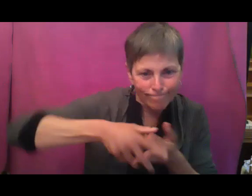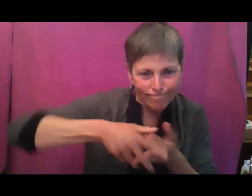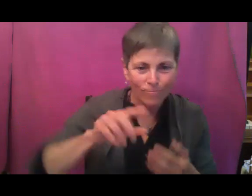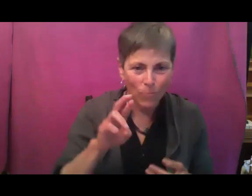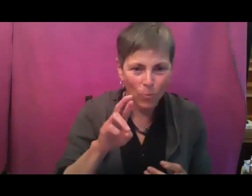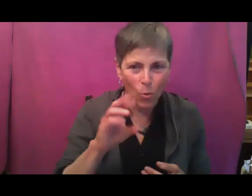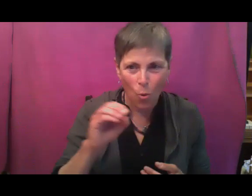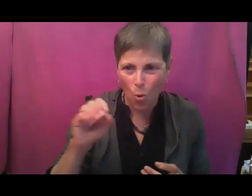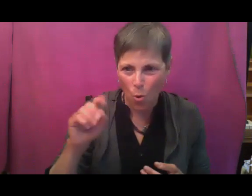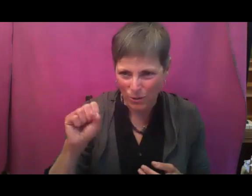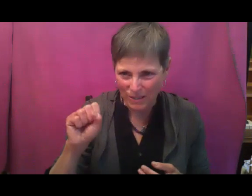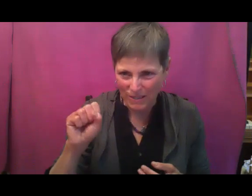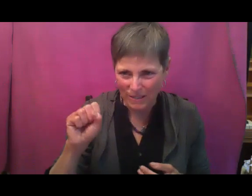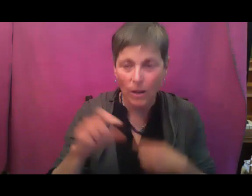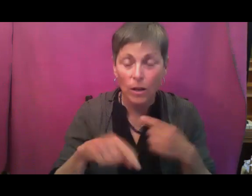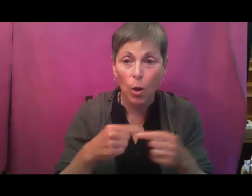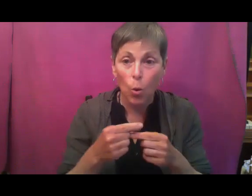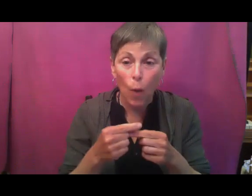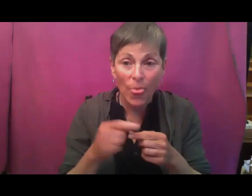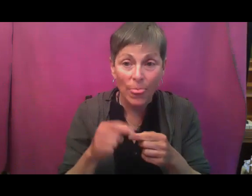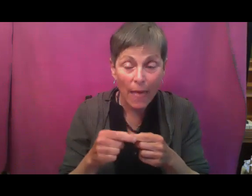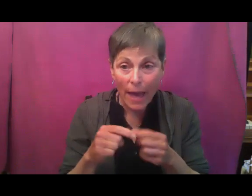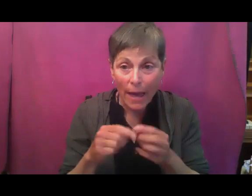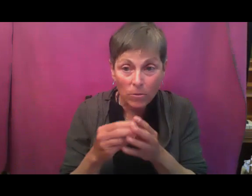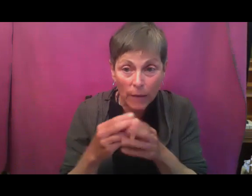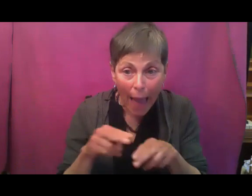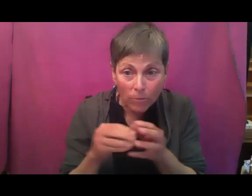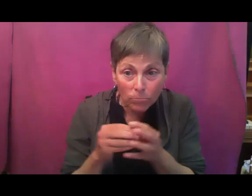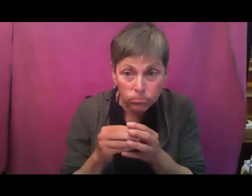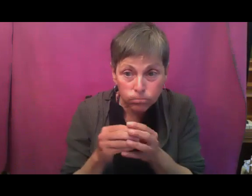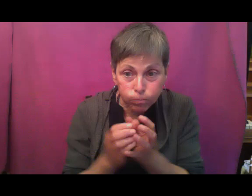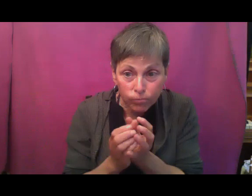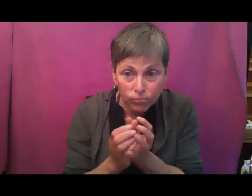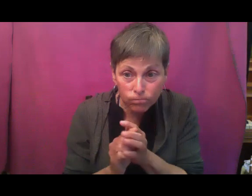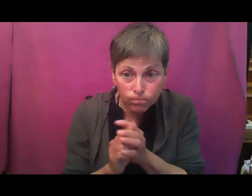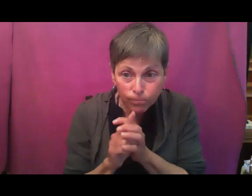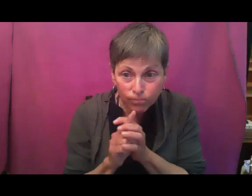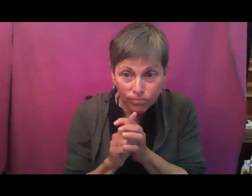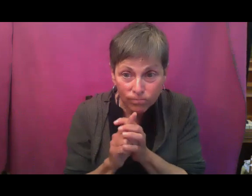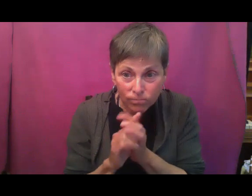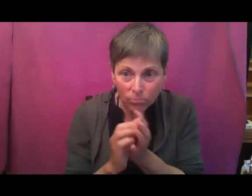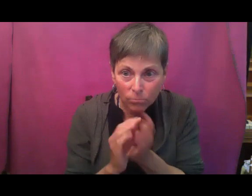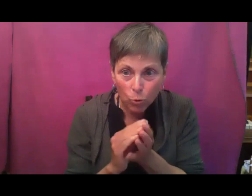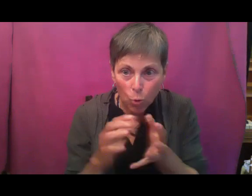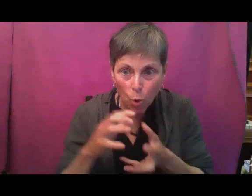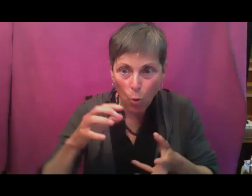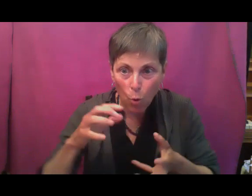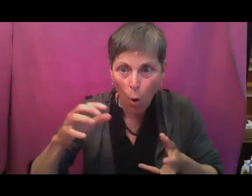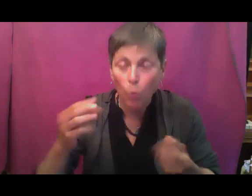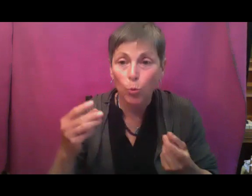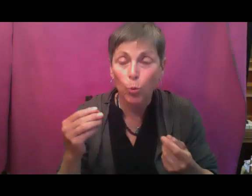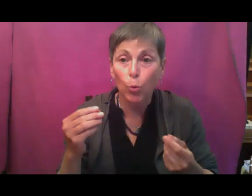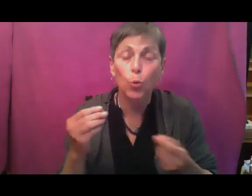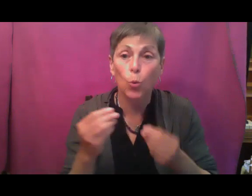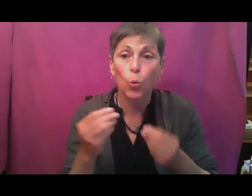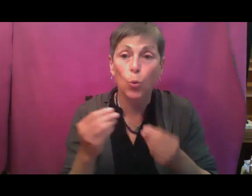larvae pupate, they emerge as adults. And those adults are eating every bit of the above ground part of